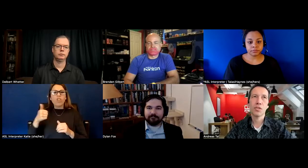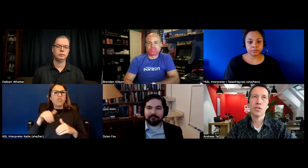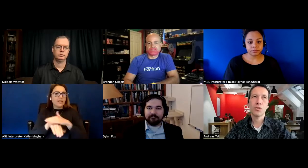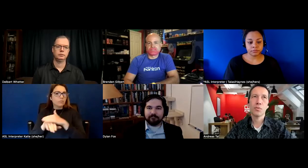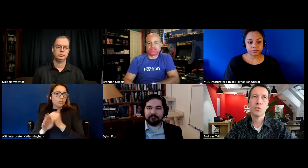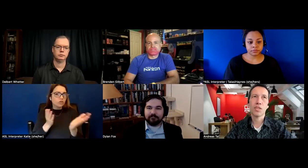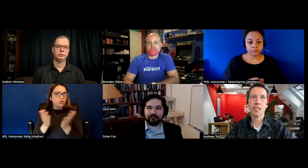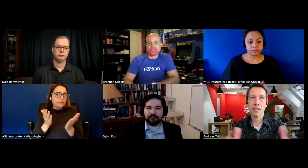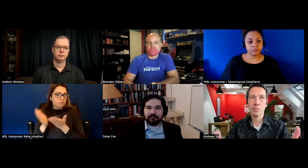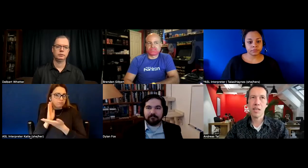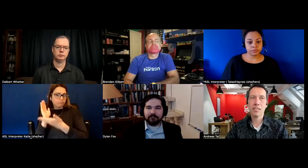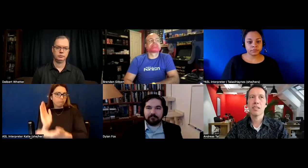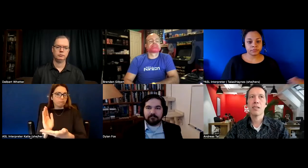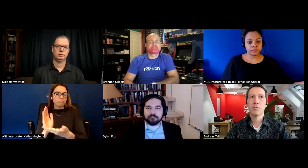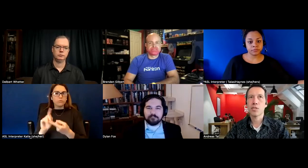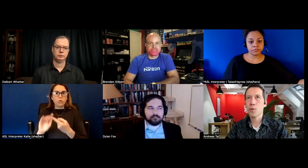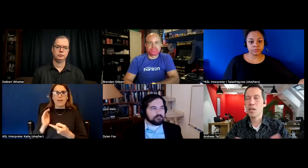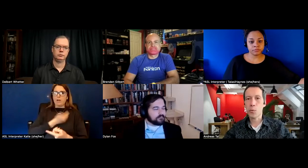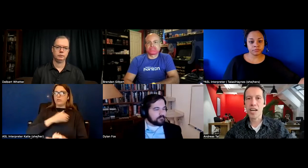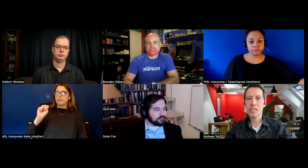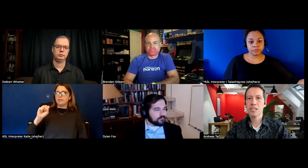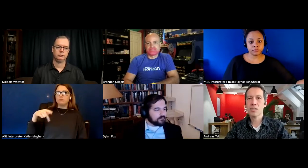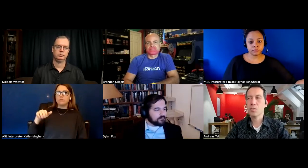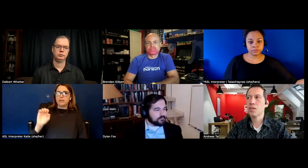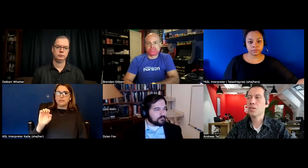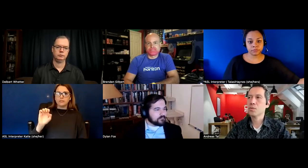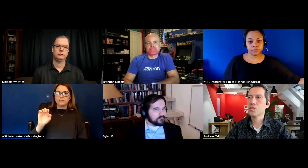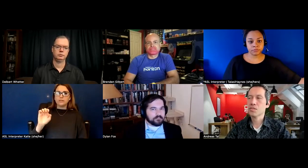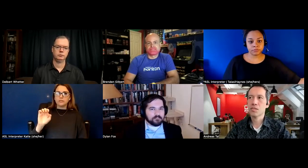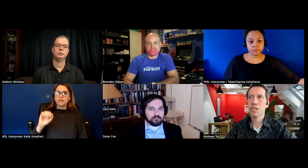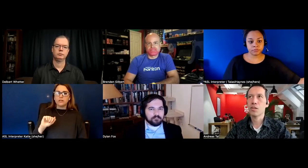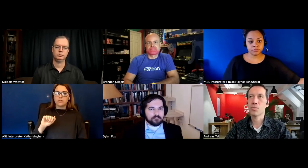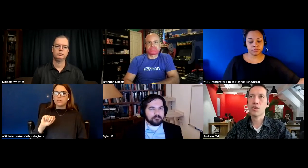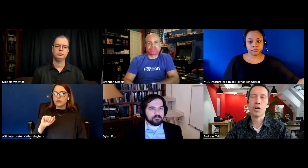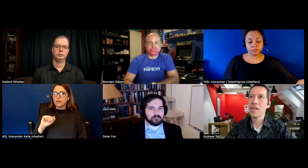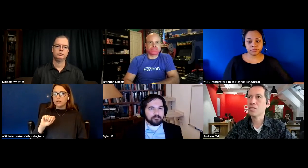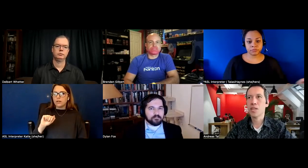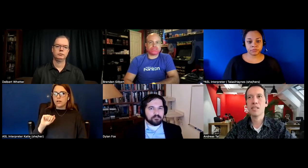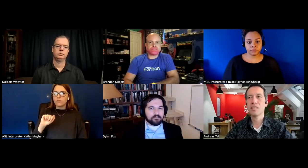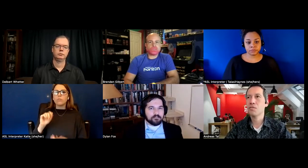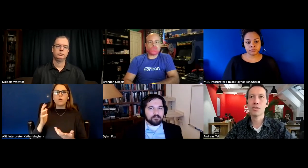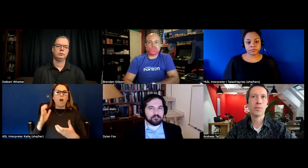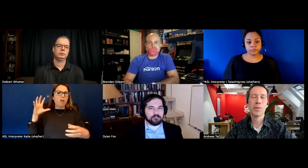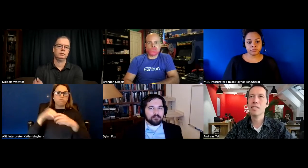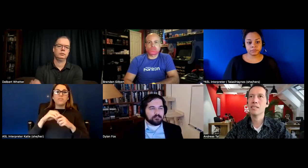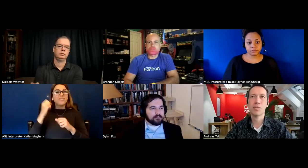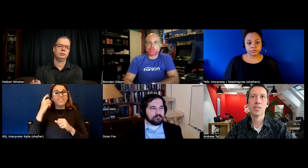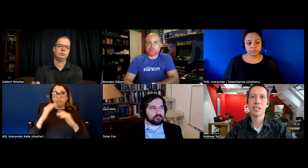to the xr space which is very wide which includes augmented reality virtual reality 360